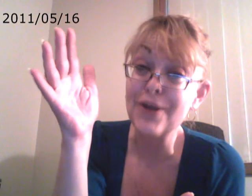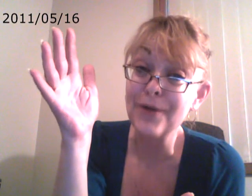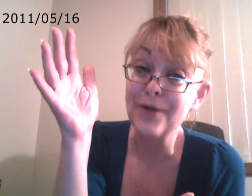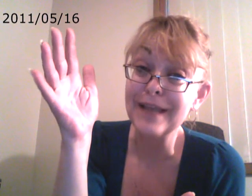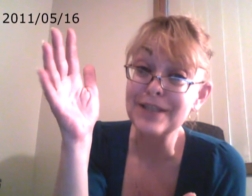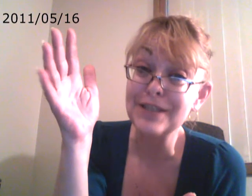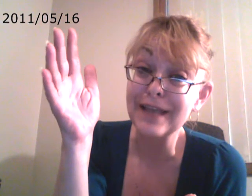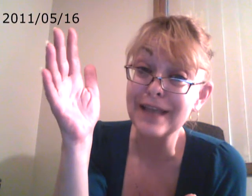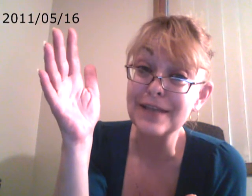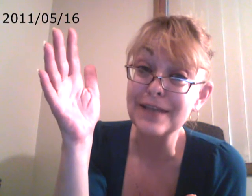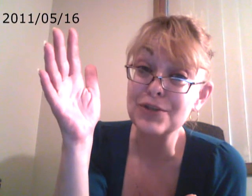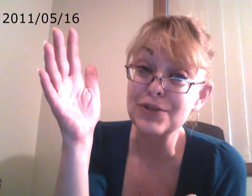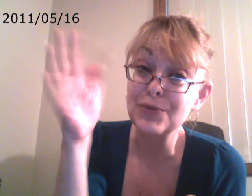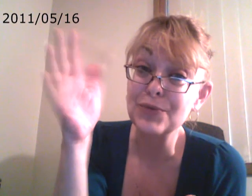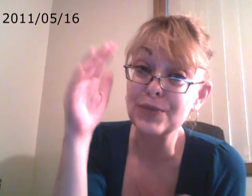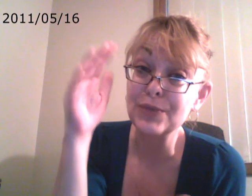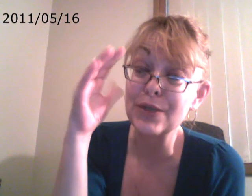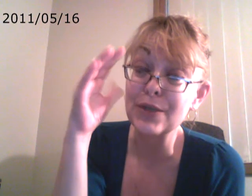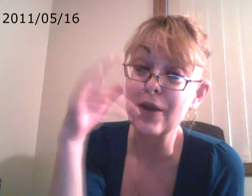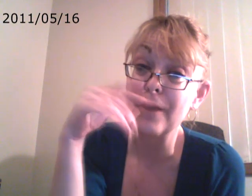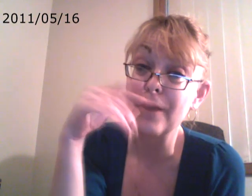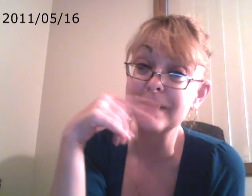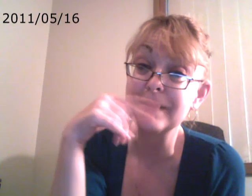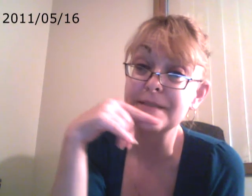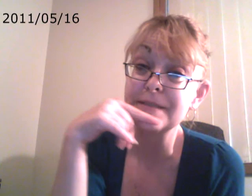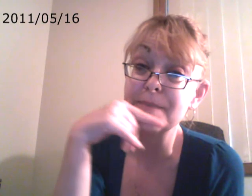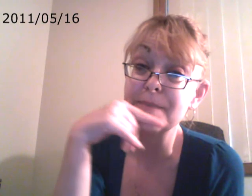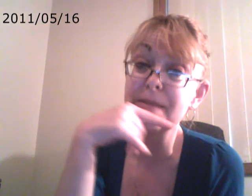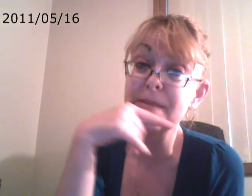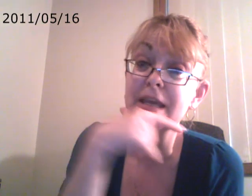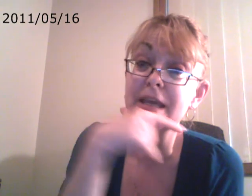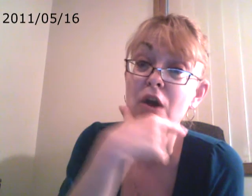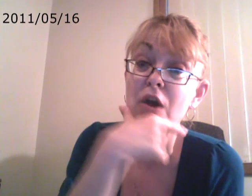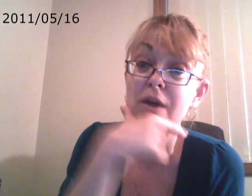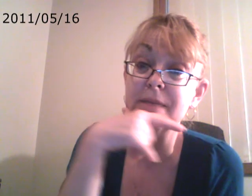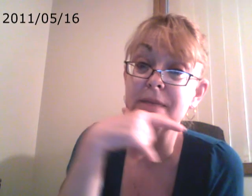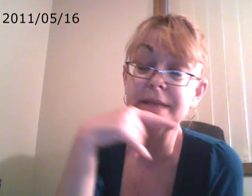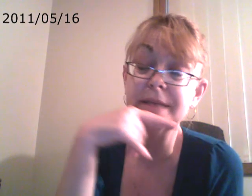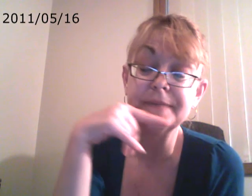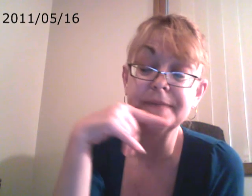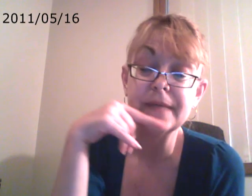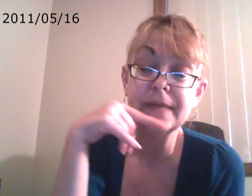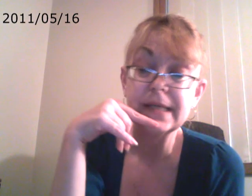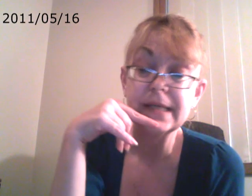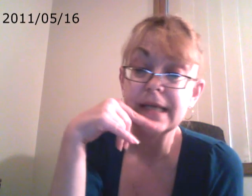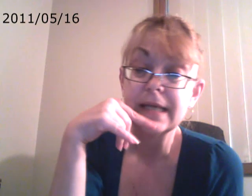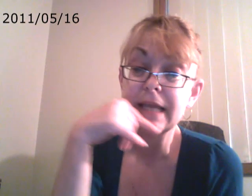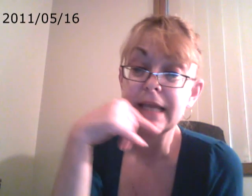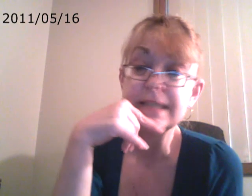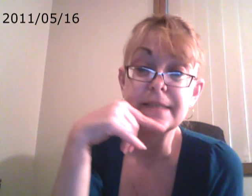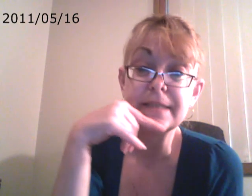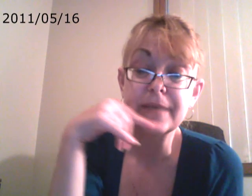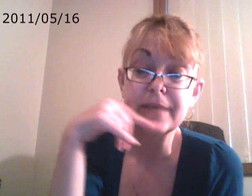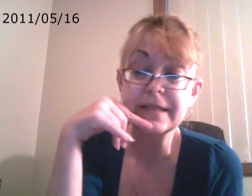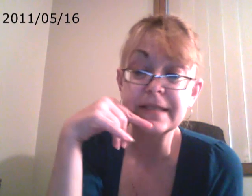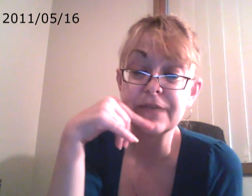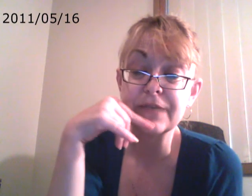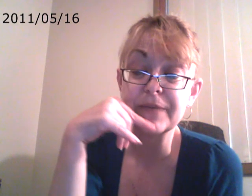as yet as to what's going on. But this has been playing on me. And this is the biggest secret because